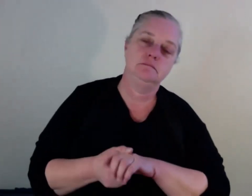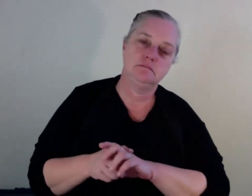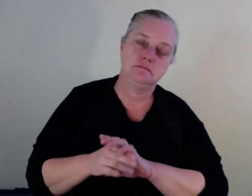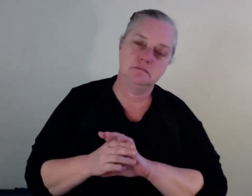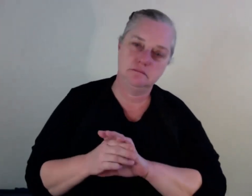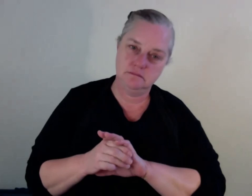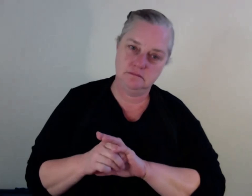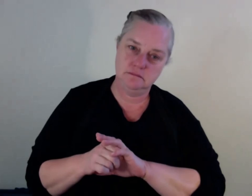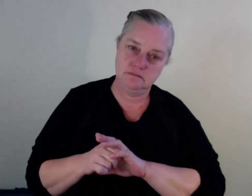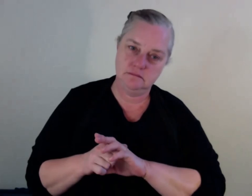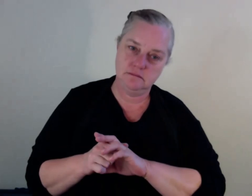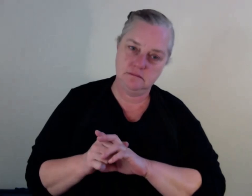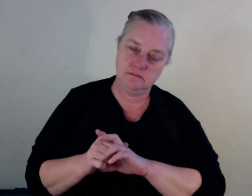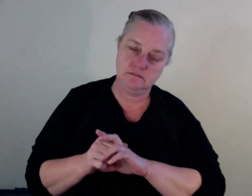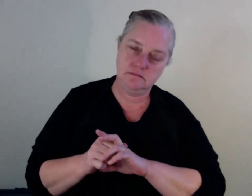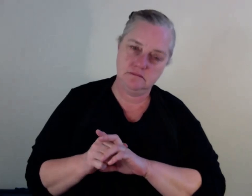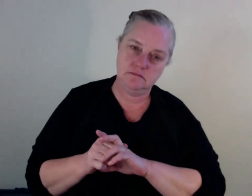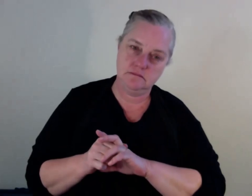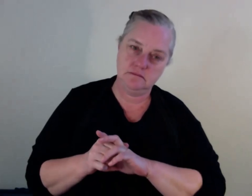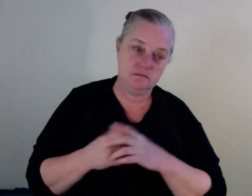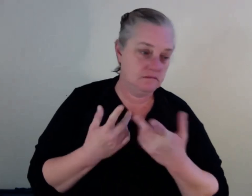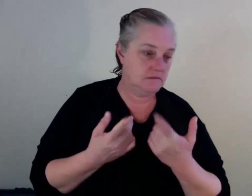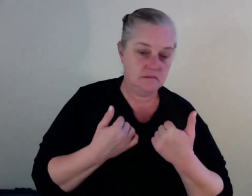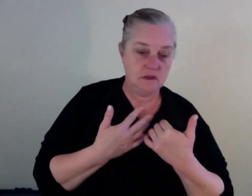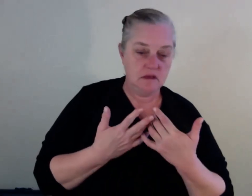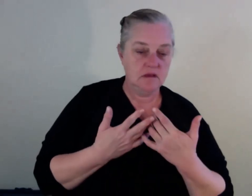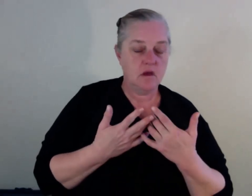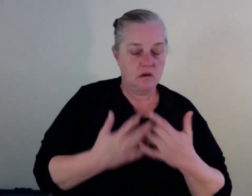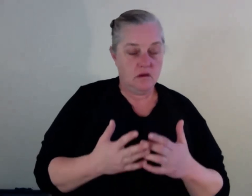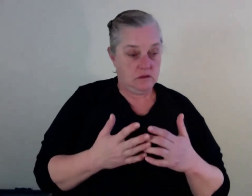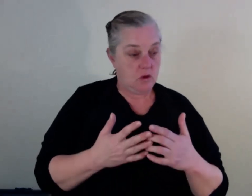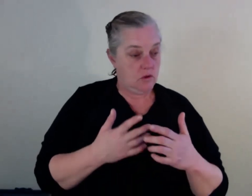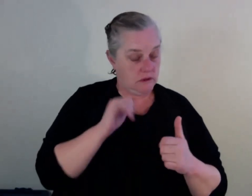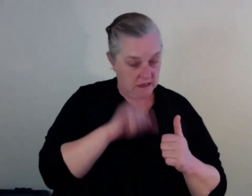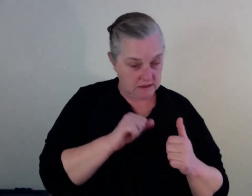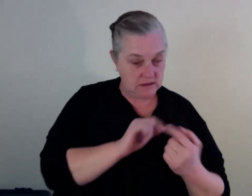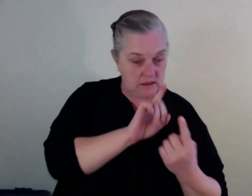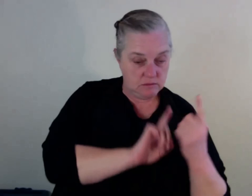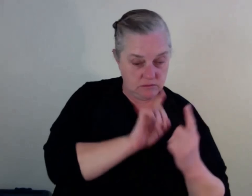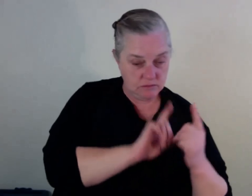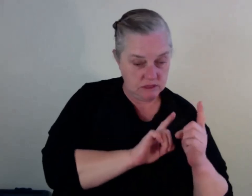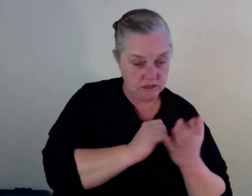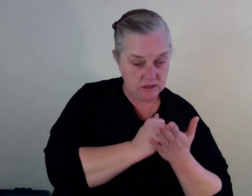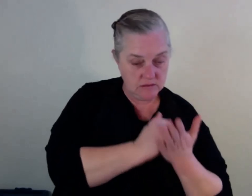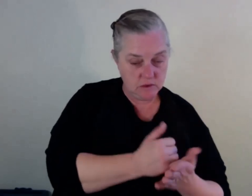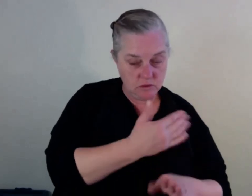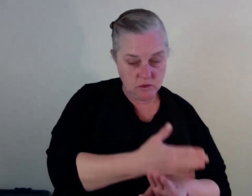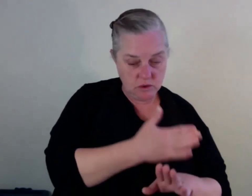drug use community. I think that would be very beneficial. I